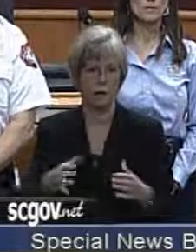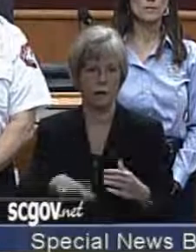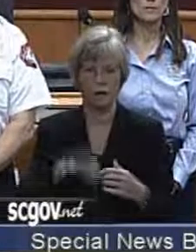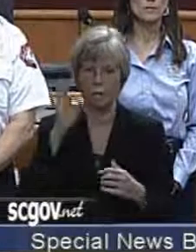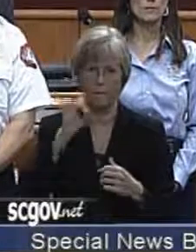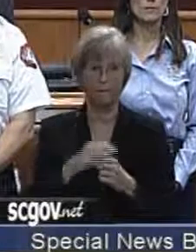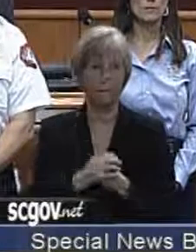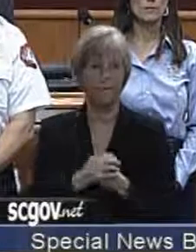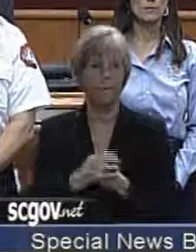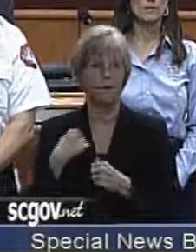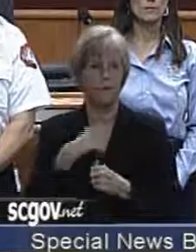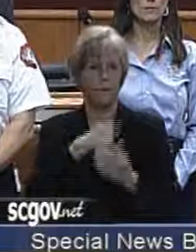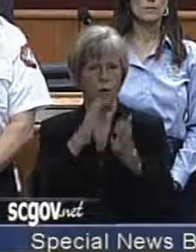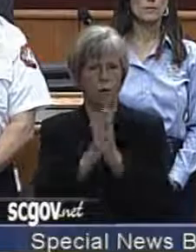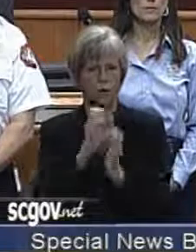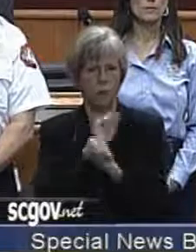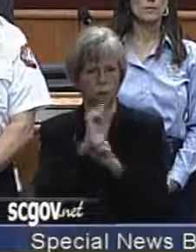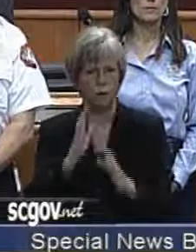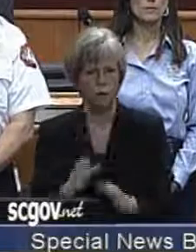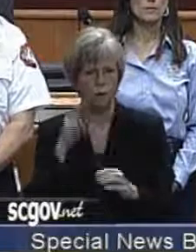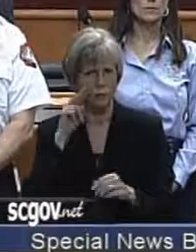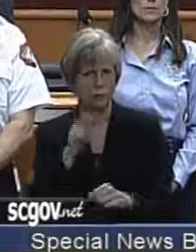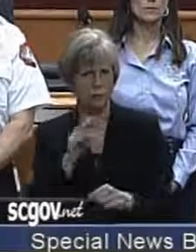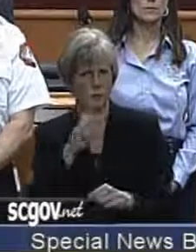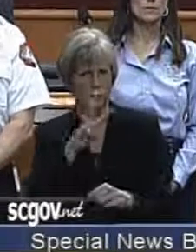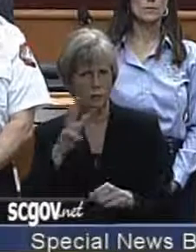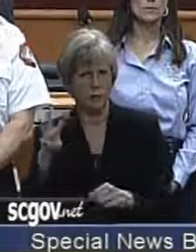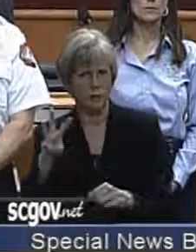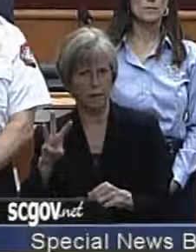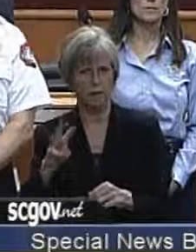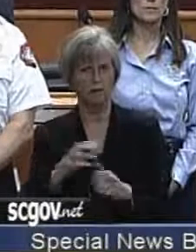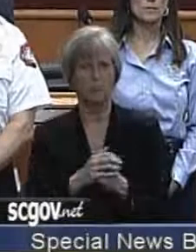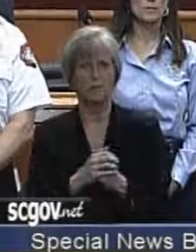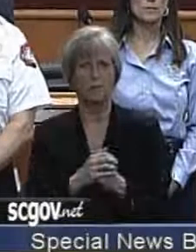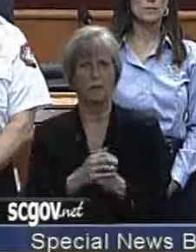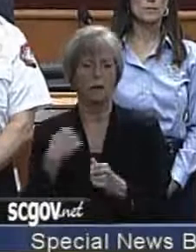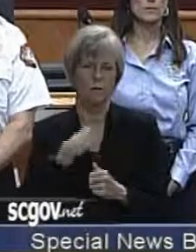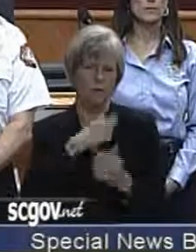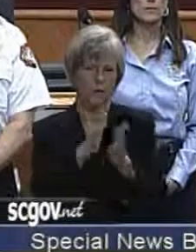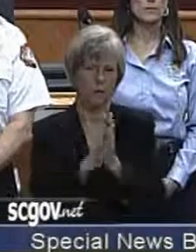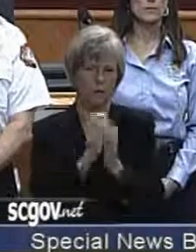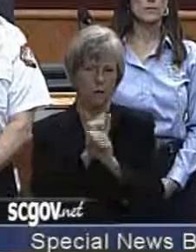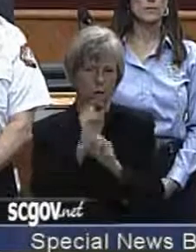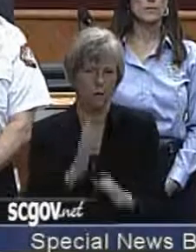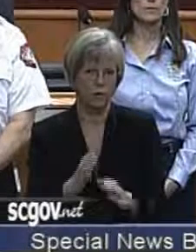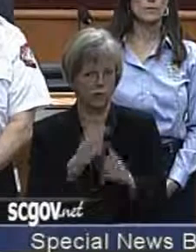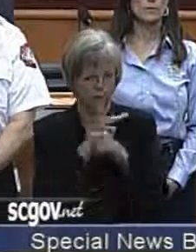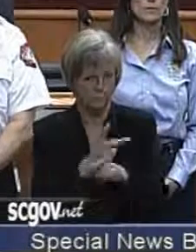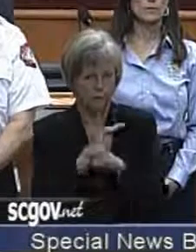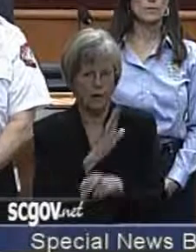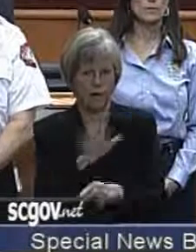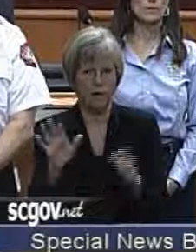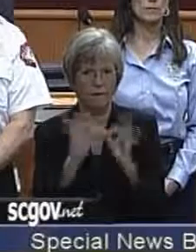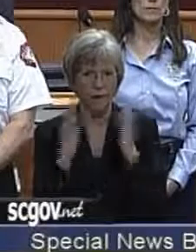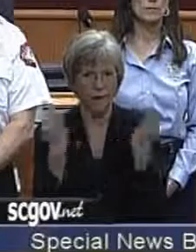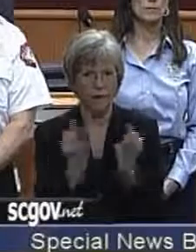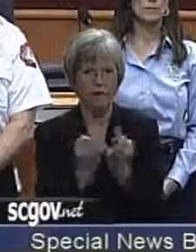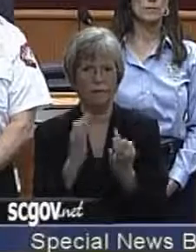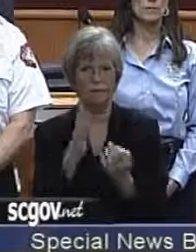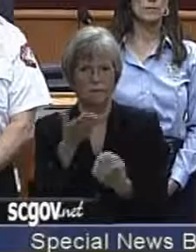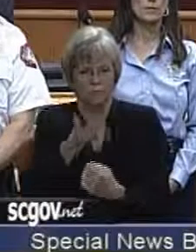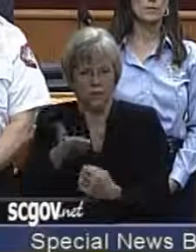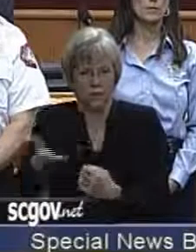our employees to monitor our website for updates, and we ask that our employees take care of their families, take care of their properties, and essential